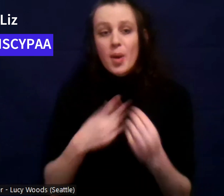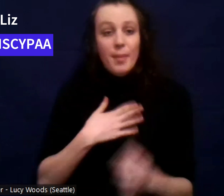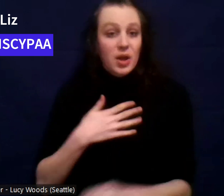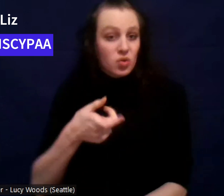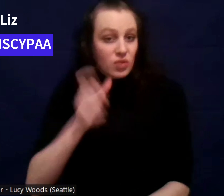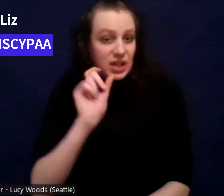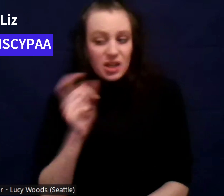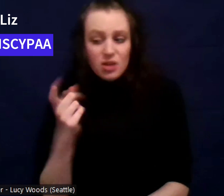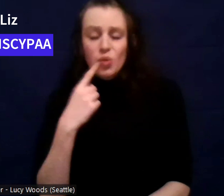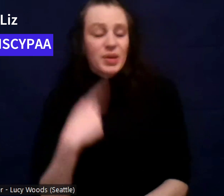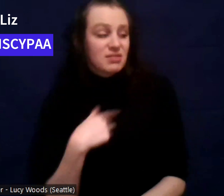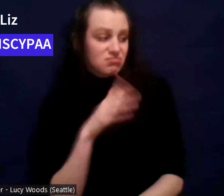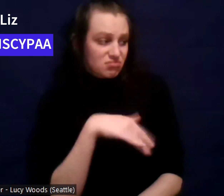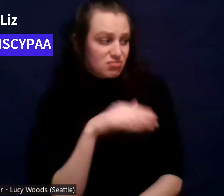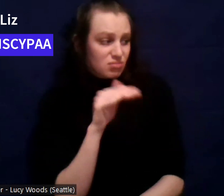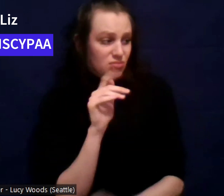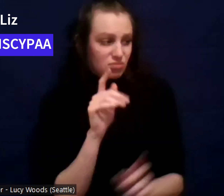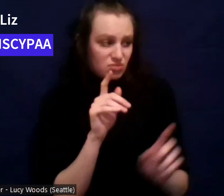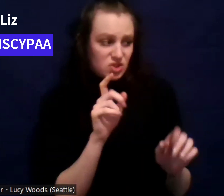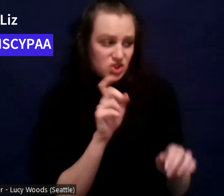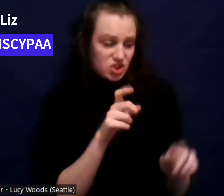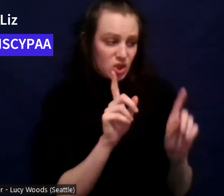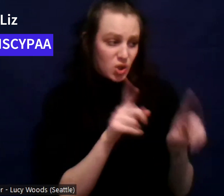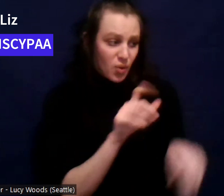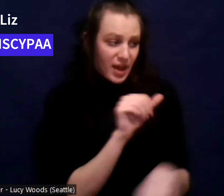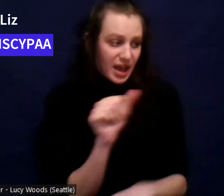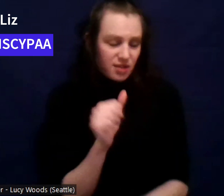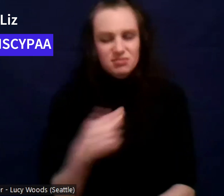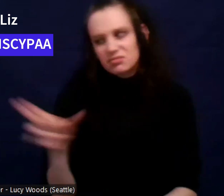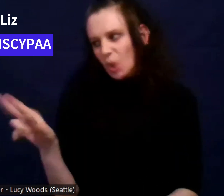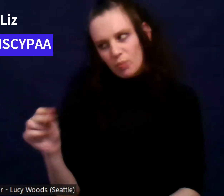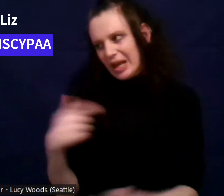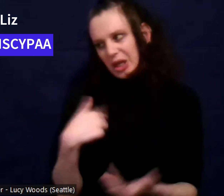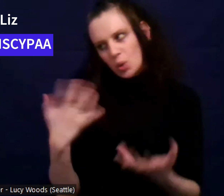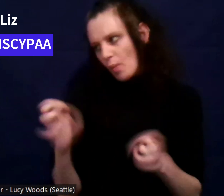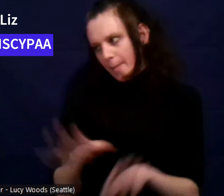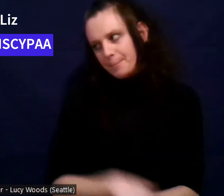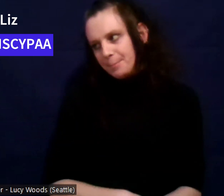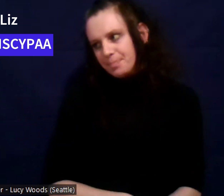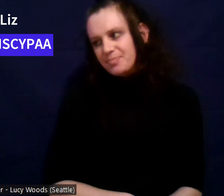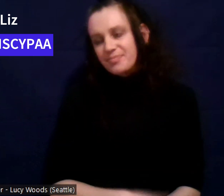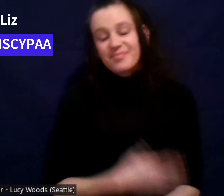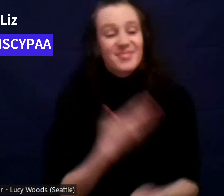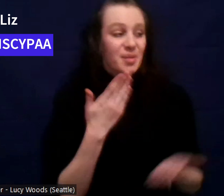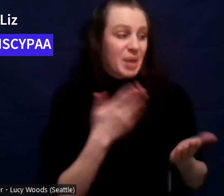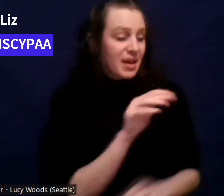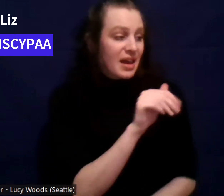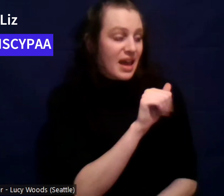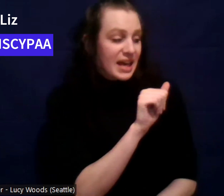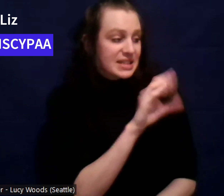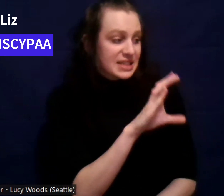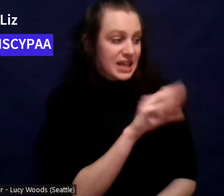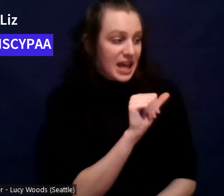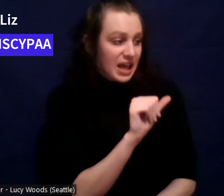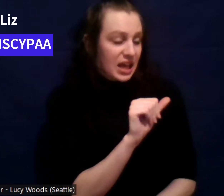about going to AA? And I was like, no, like, I'm not doing that. And he was like, okay, well, what about like ACA then adult children of alcoholics? I was like, okay, fine.